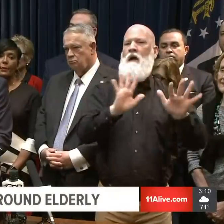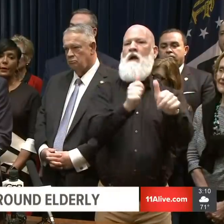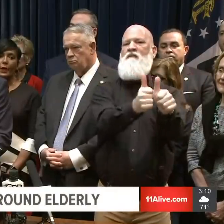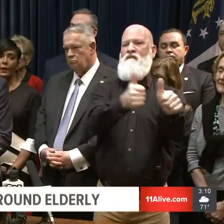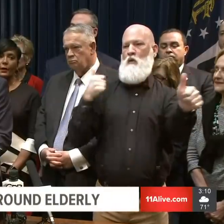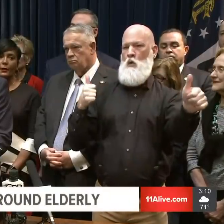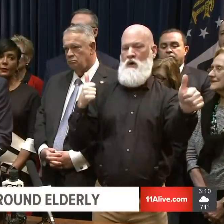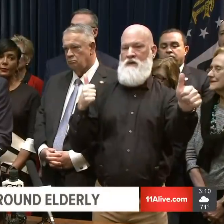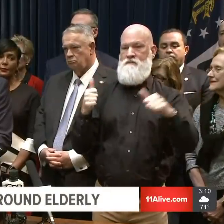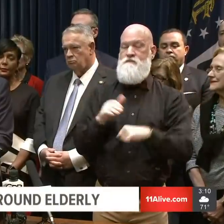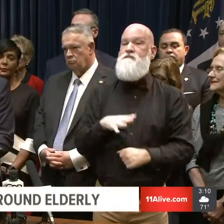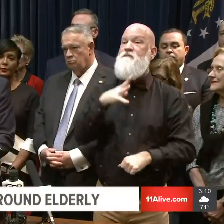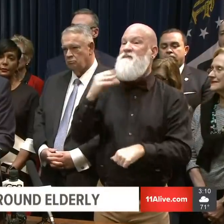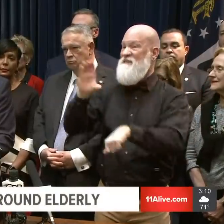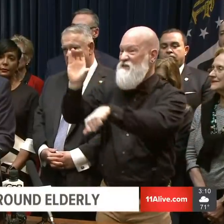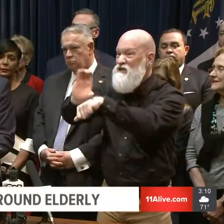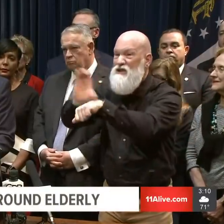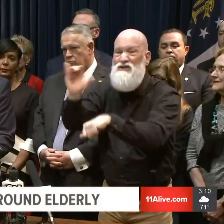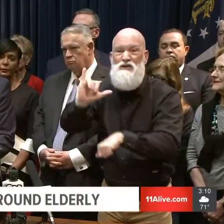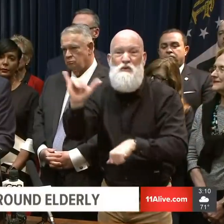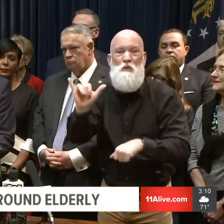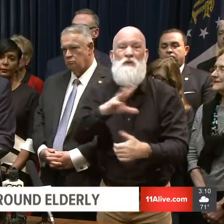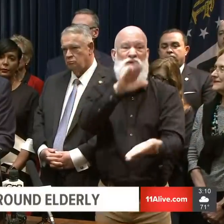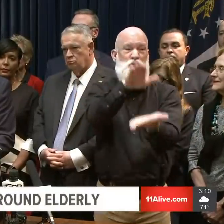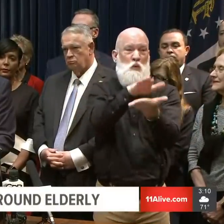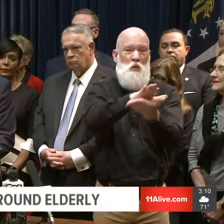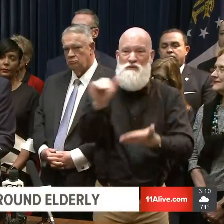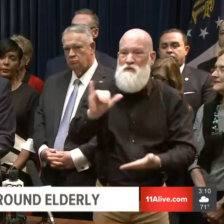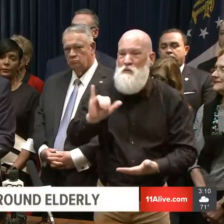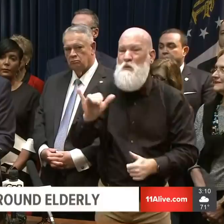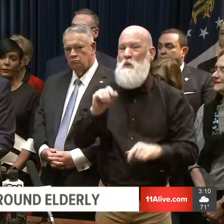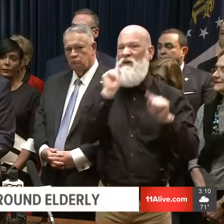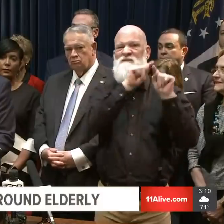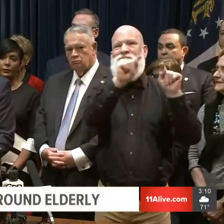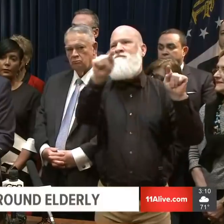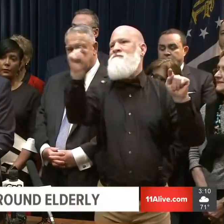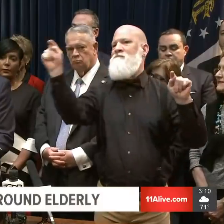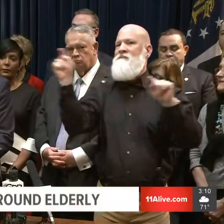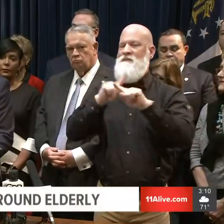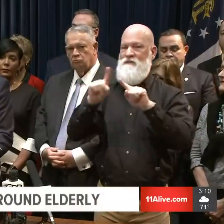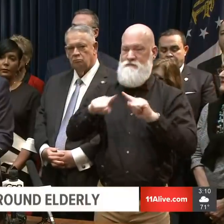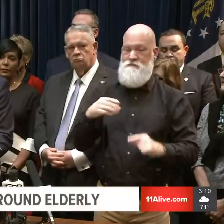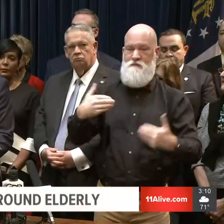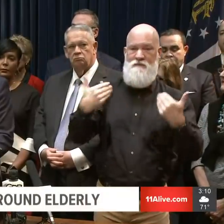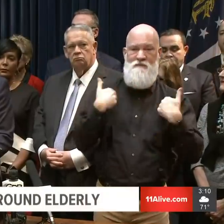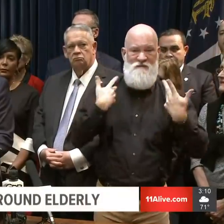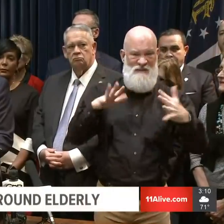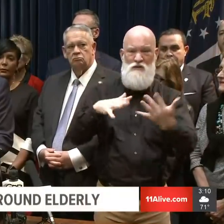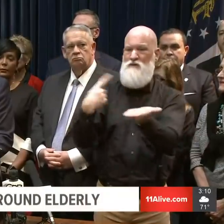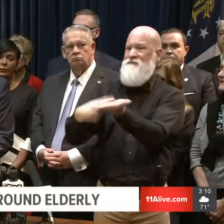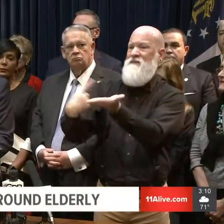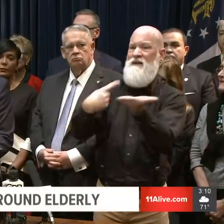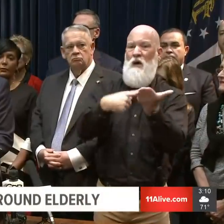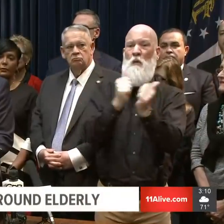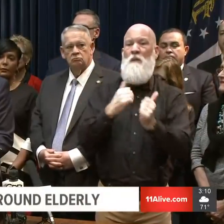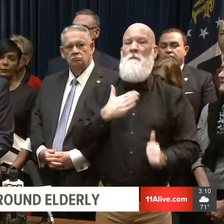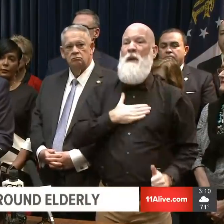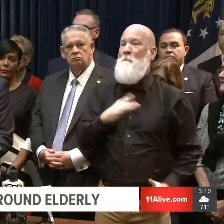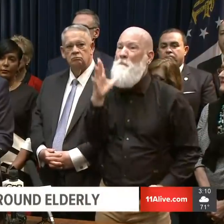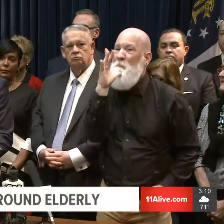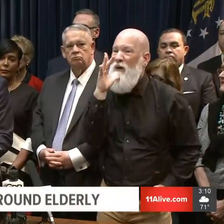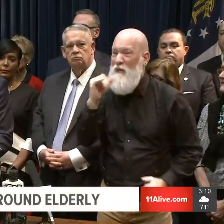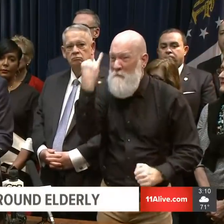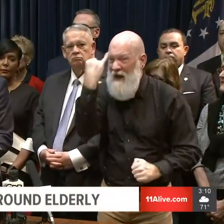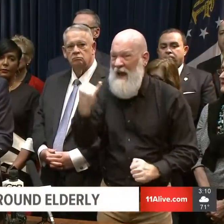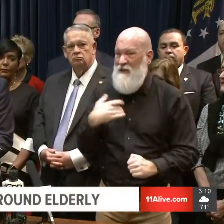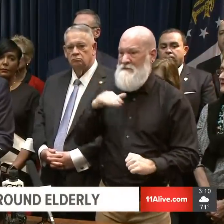services or events. I've already had this conversation with my mother to keep her safe and plan how we can get her